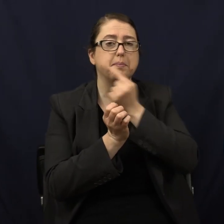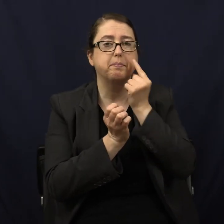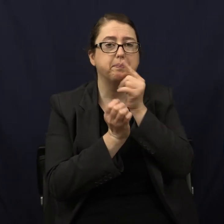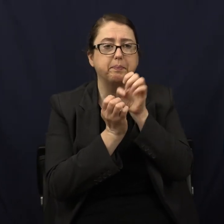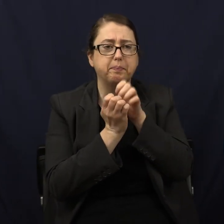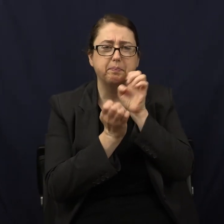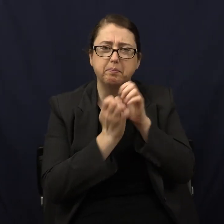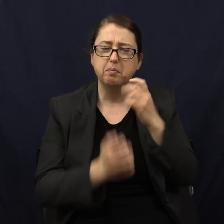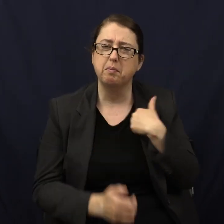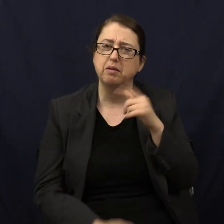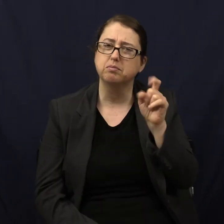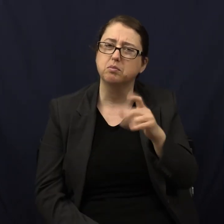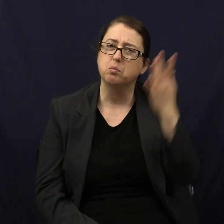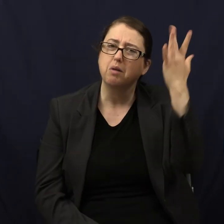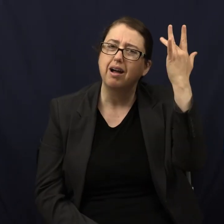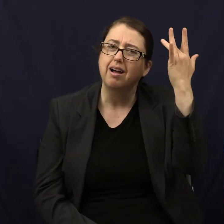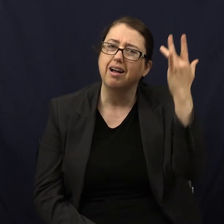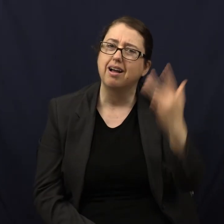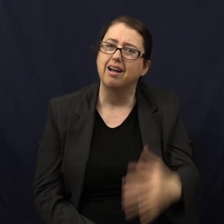why?